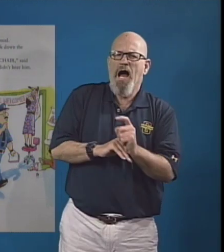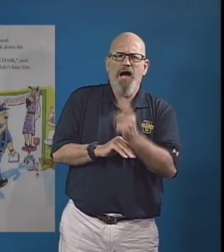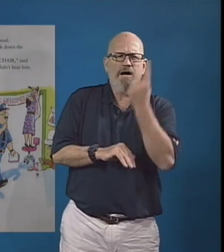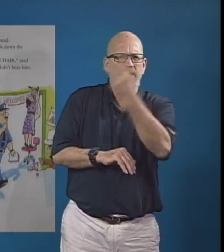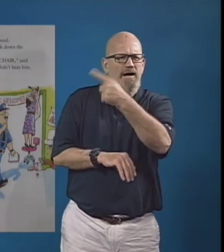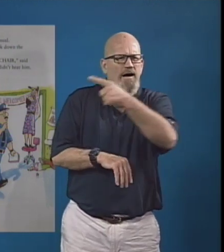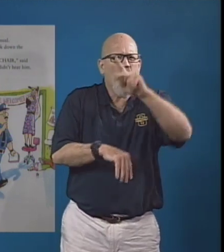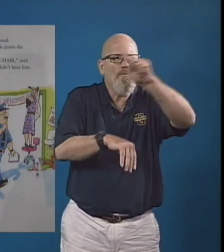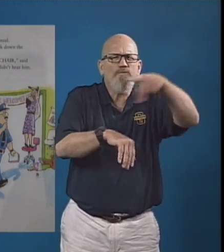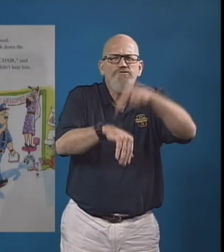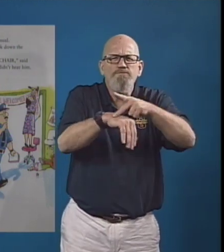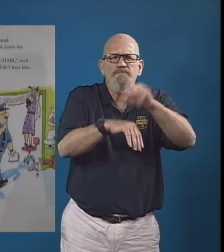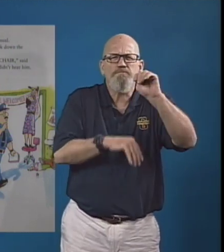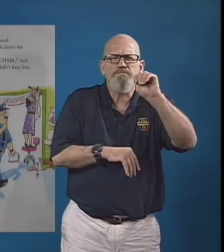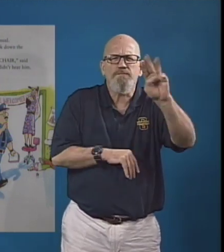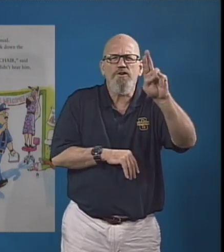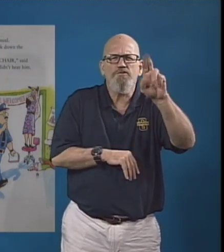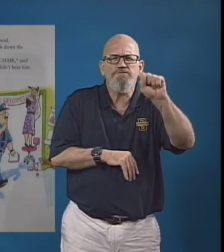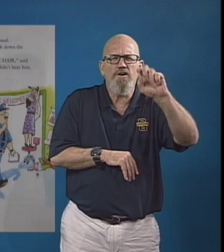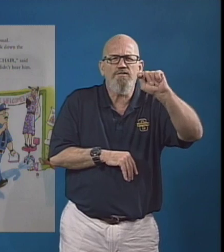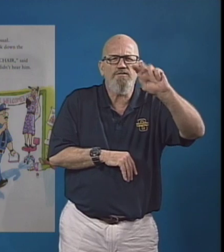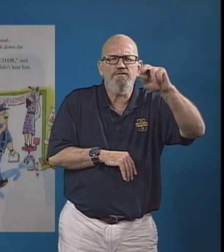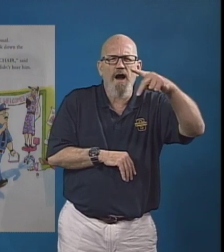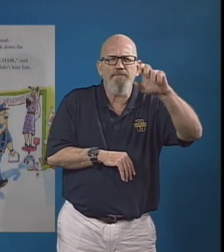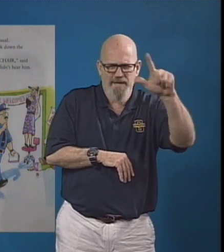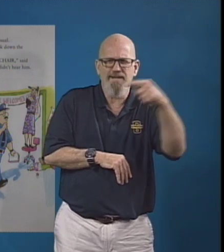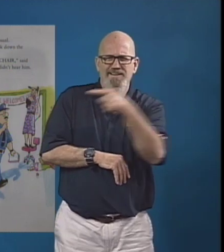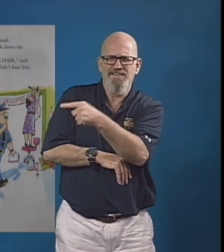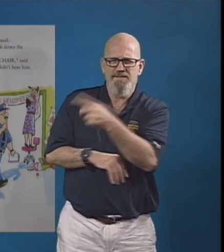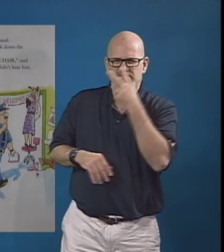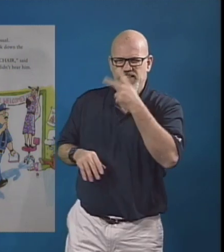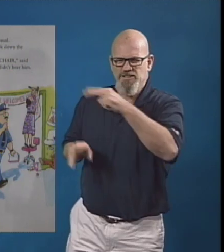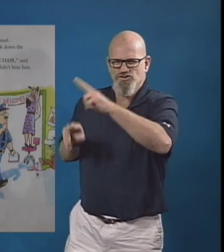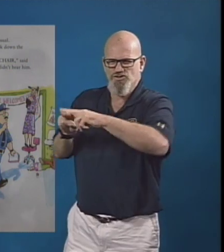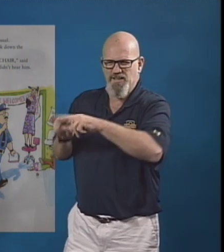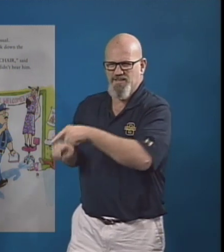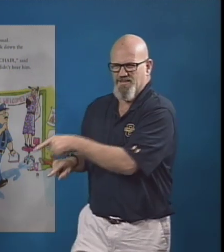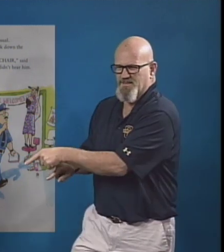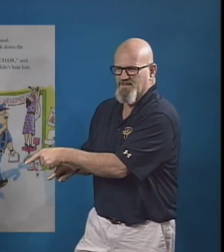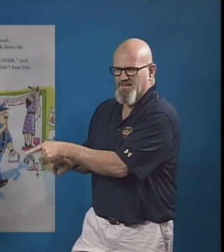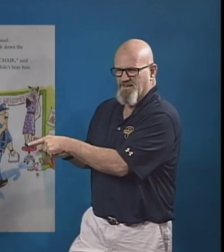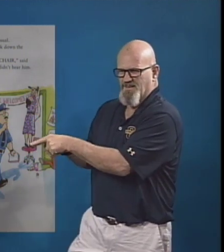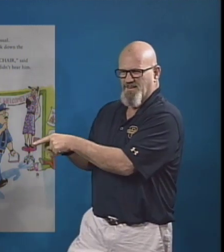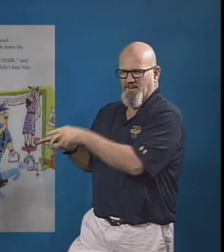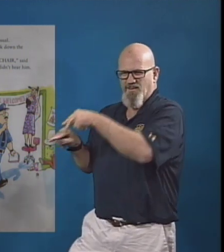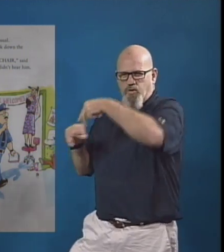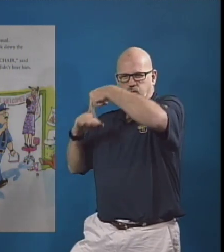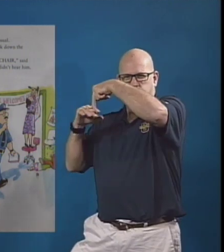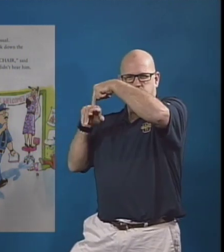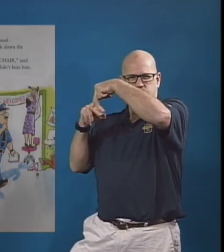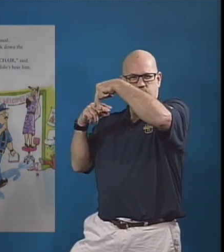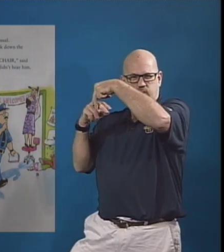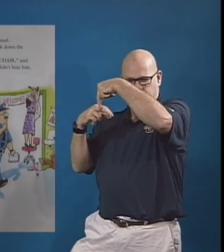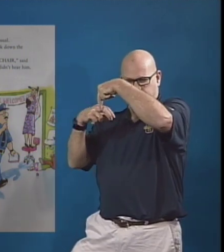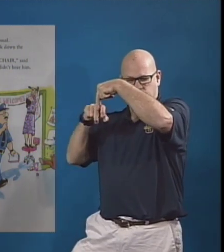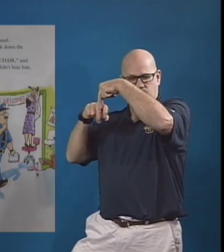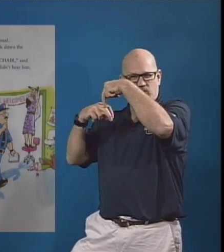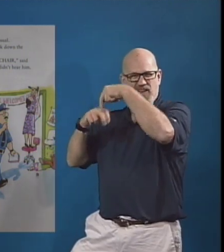Afterward, it was business as usual. Mrs. Topple, the principal, took down the welcome banner.